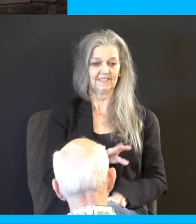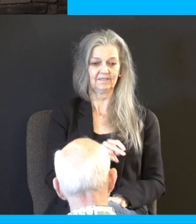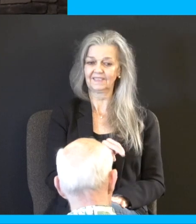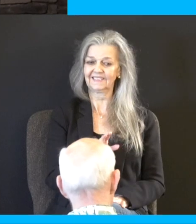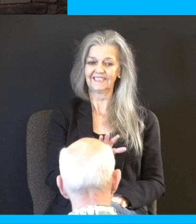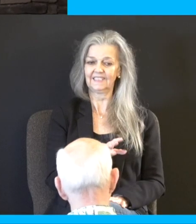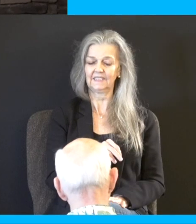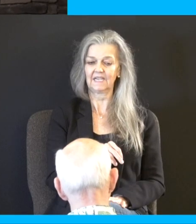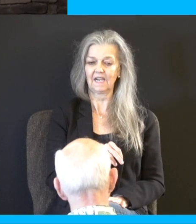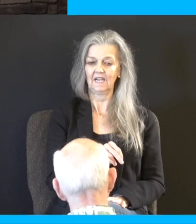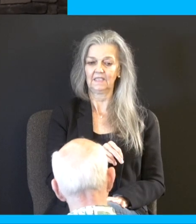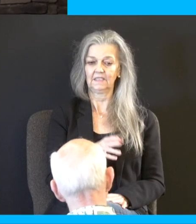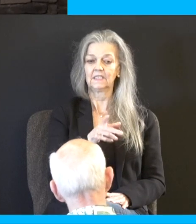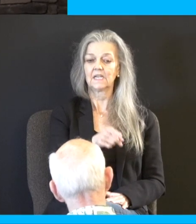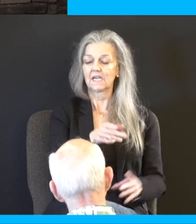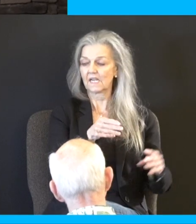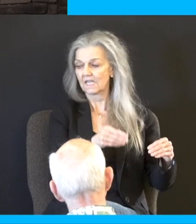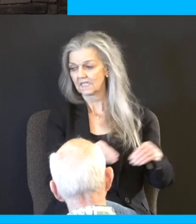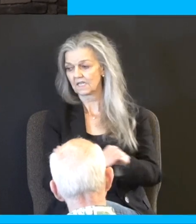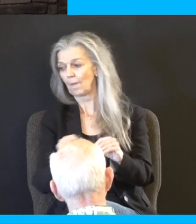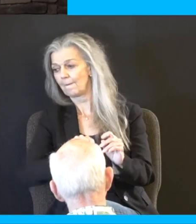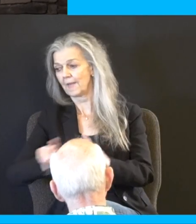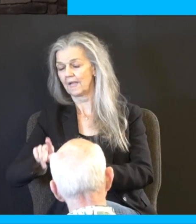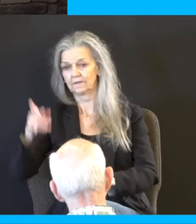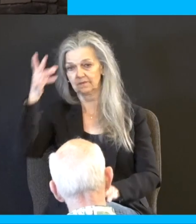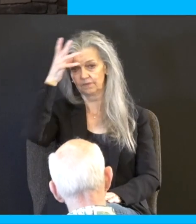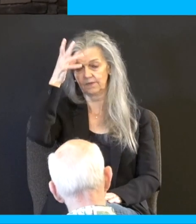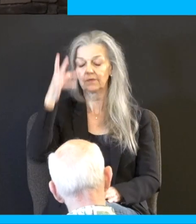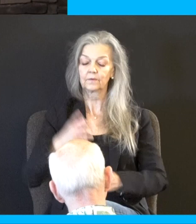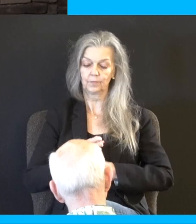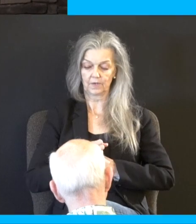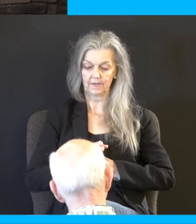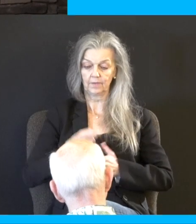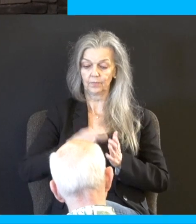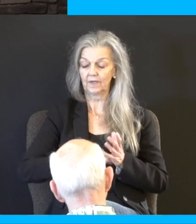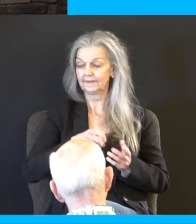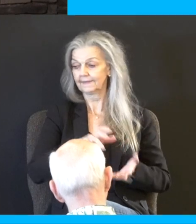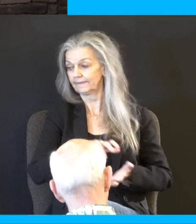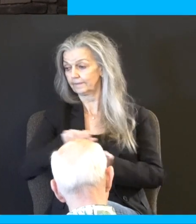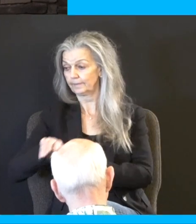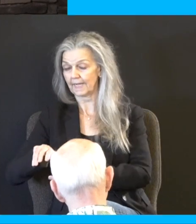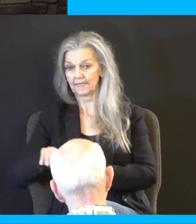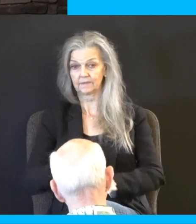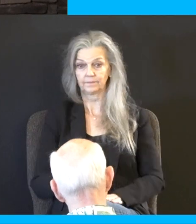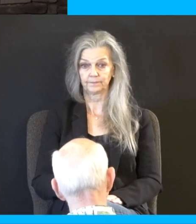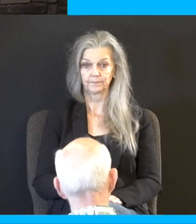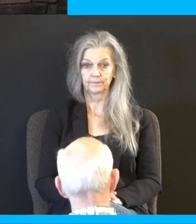then shall he let her be redeemed. There's a bride price given. That bride price could be then applied back. She could be redeemed